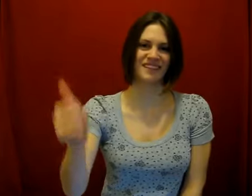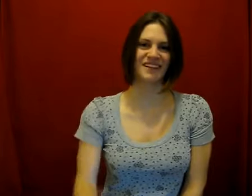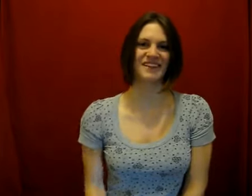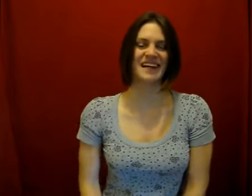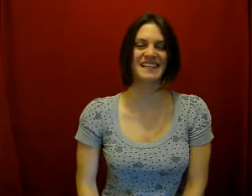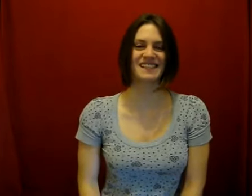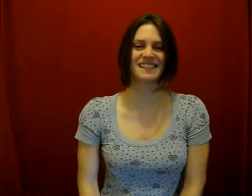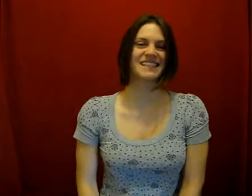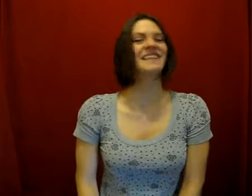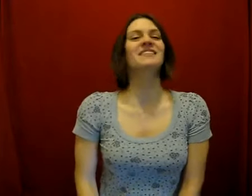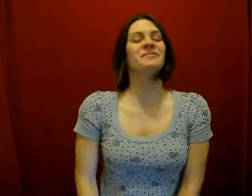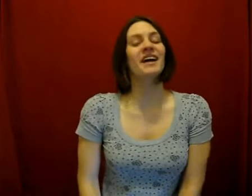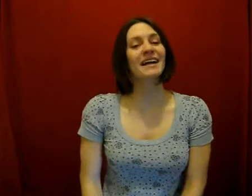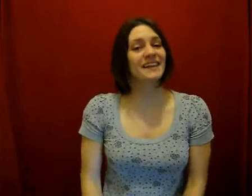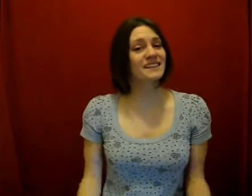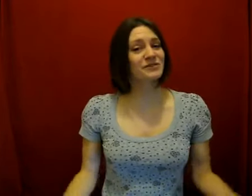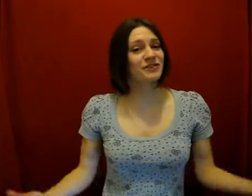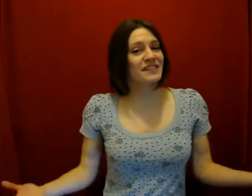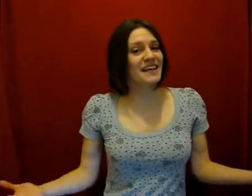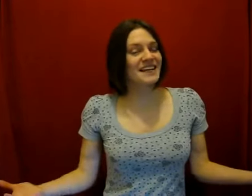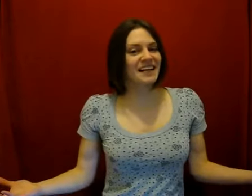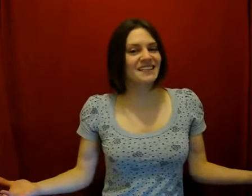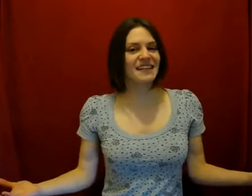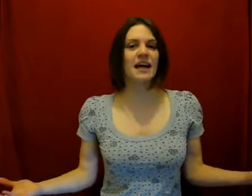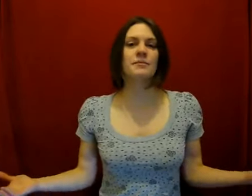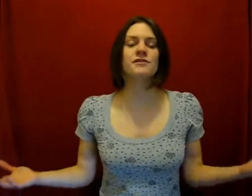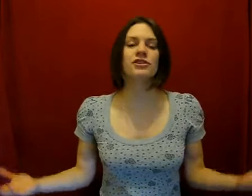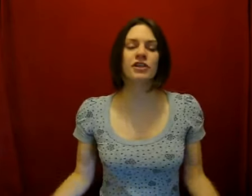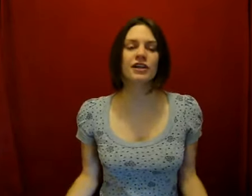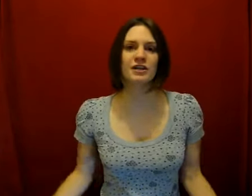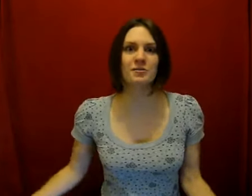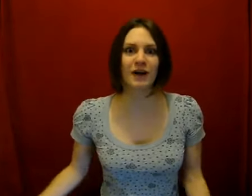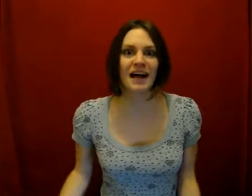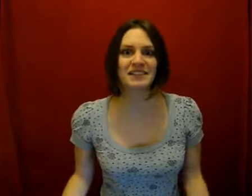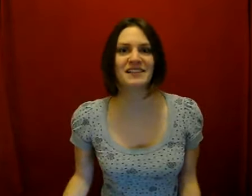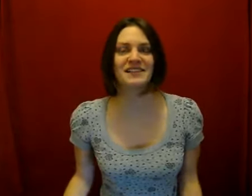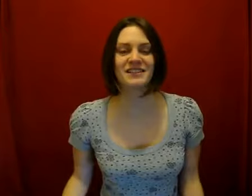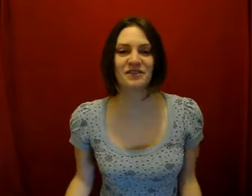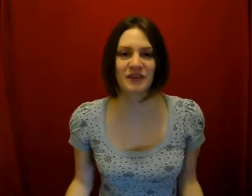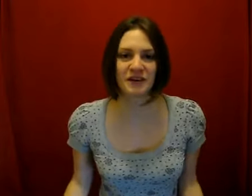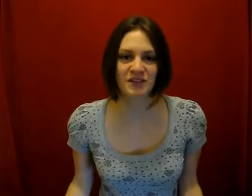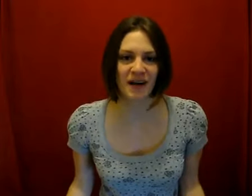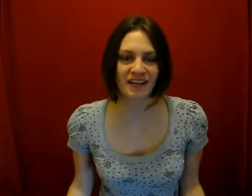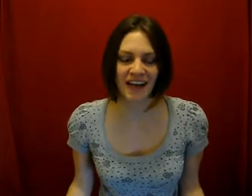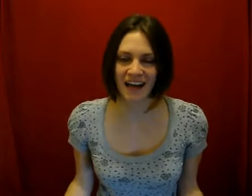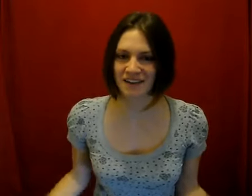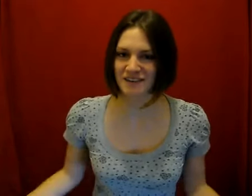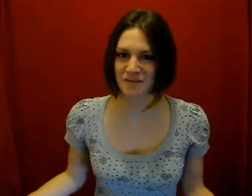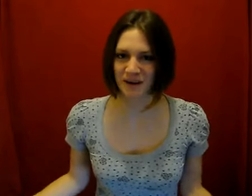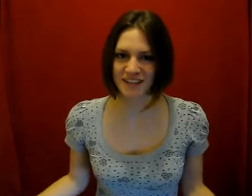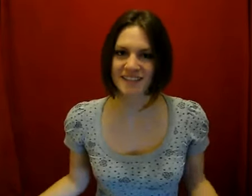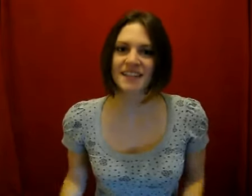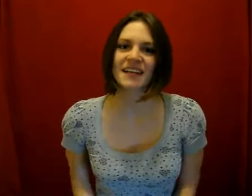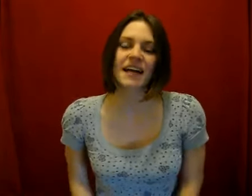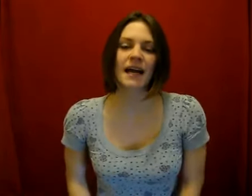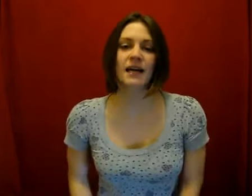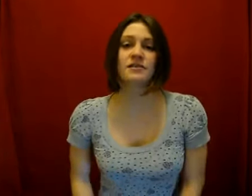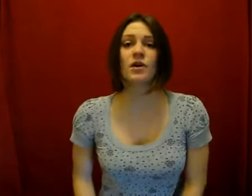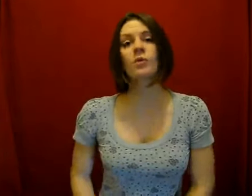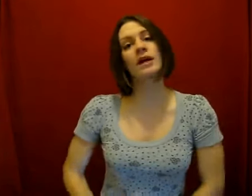Great. Alright, that's it for today, guys, and make sure you practice your finger spelling and your numbers, and don't worry,